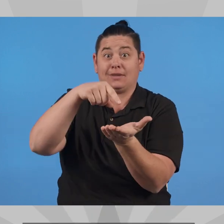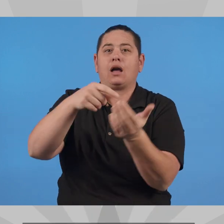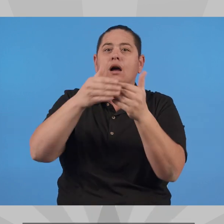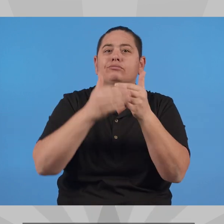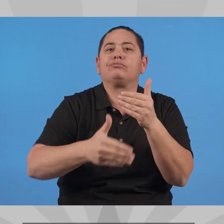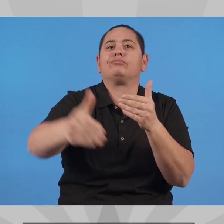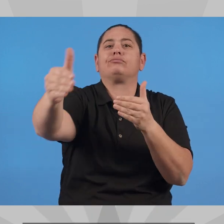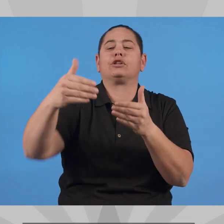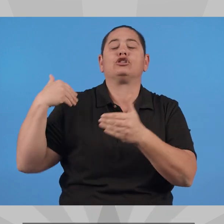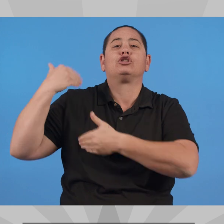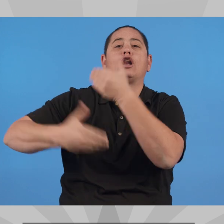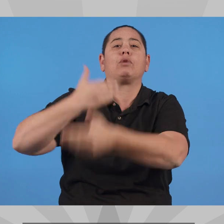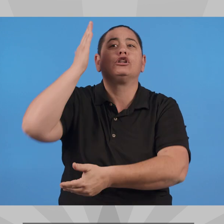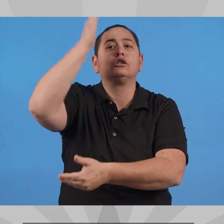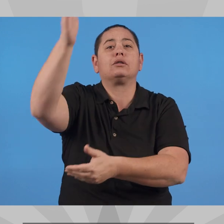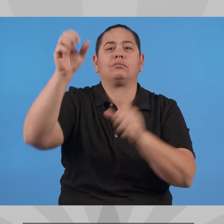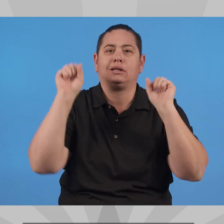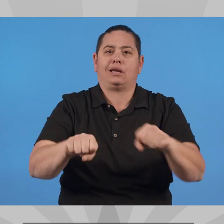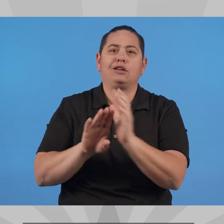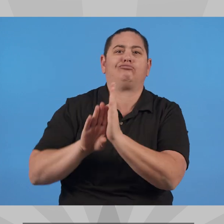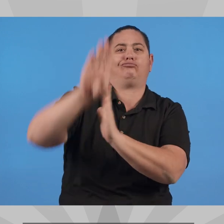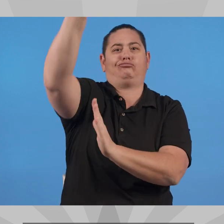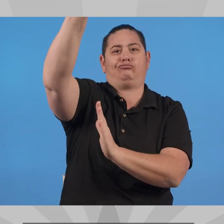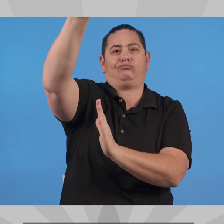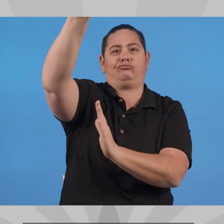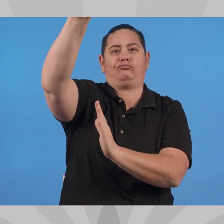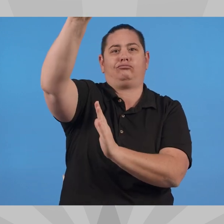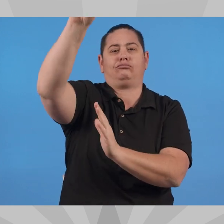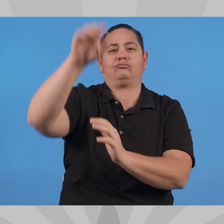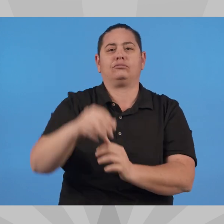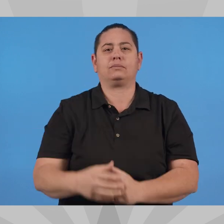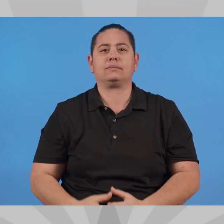and ensure a prosperous future for many generations to come.